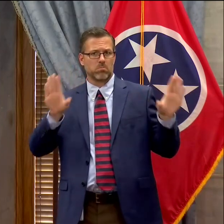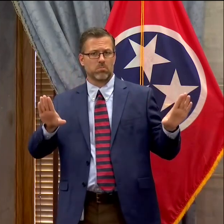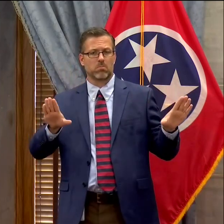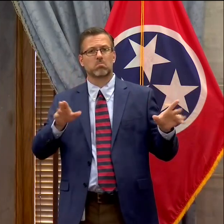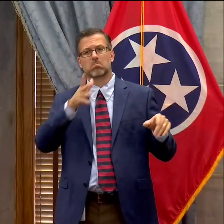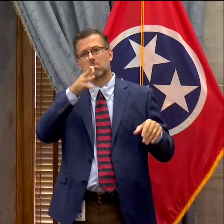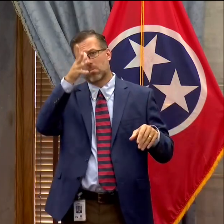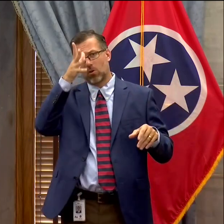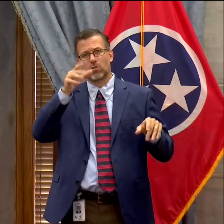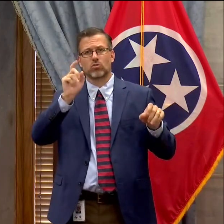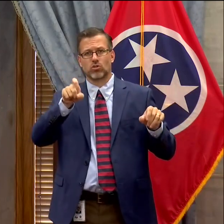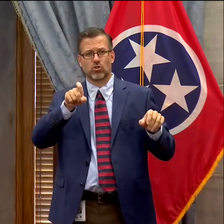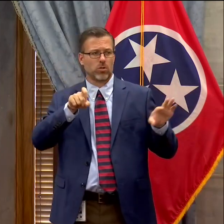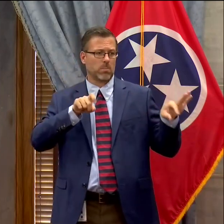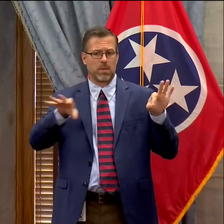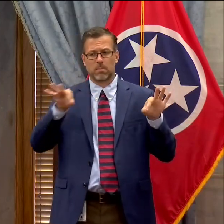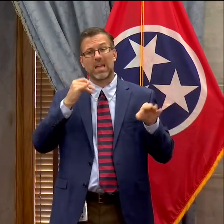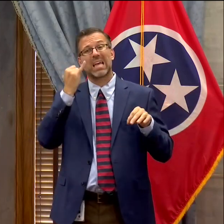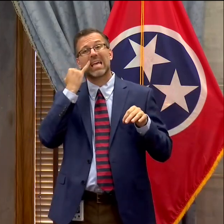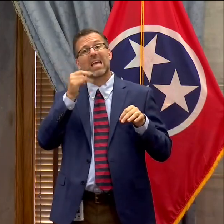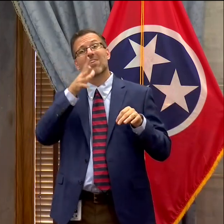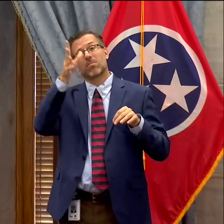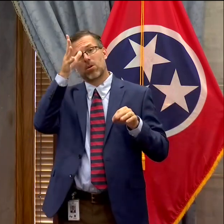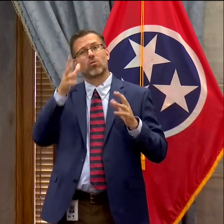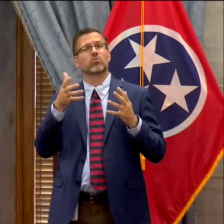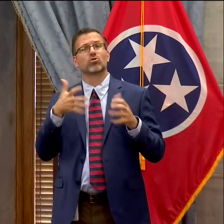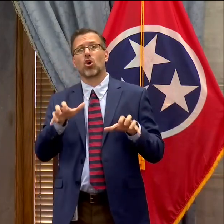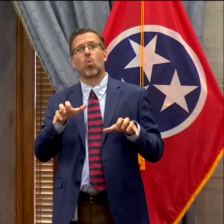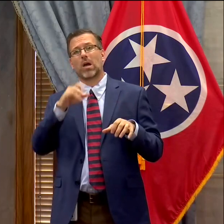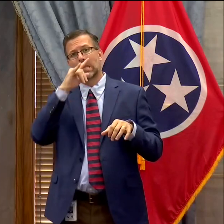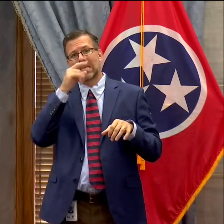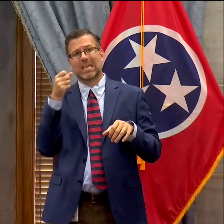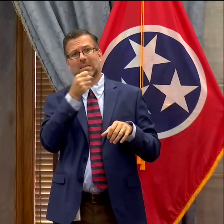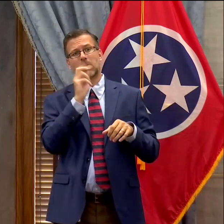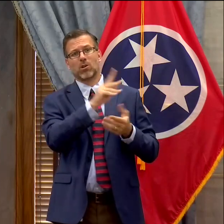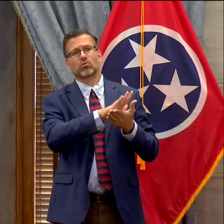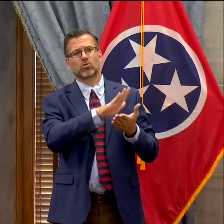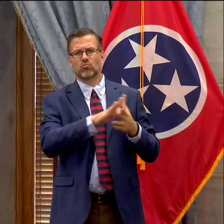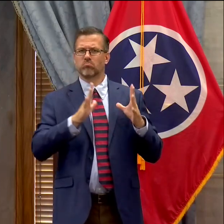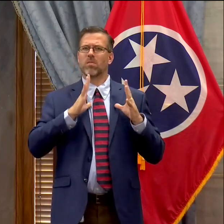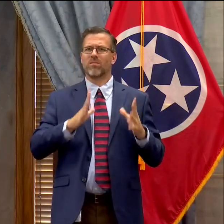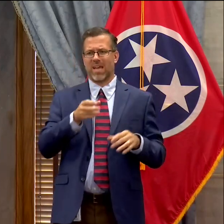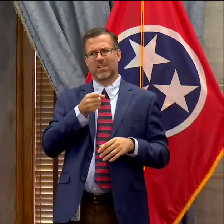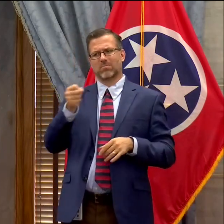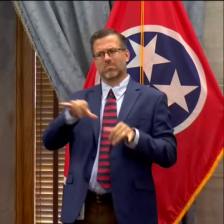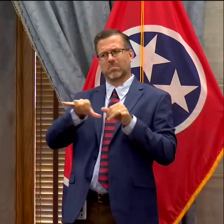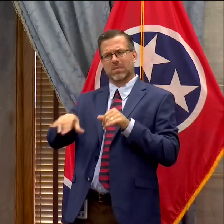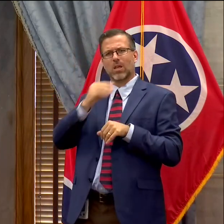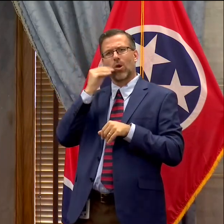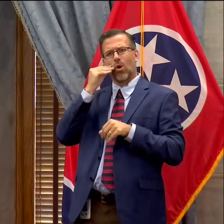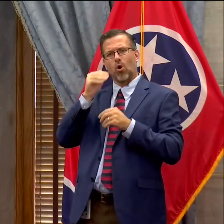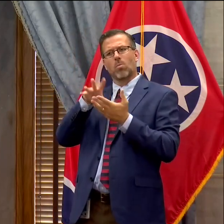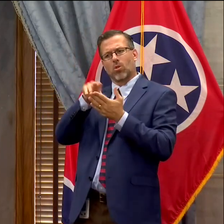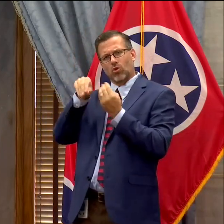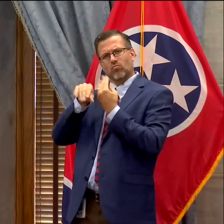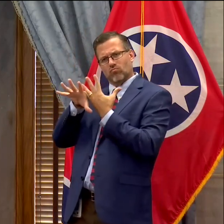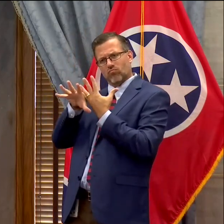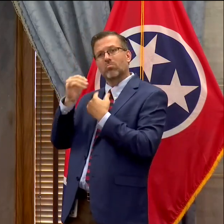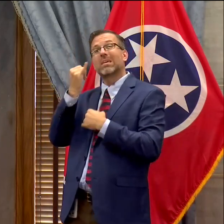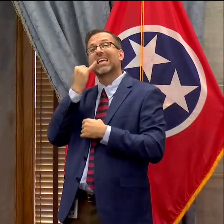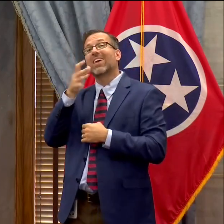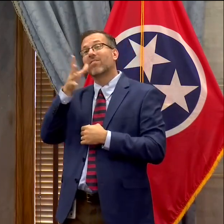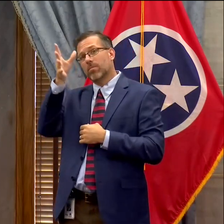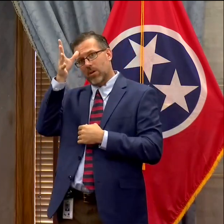either have their children learn remotely and every child has the opportunity to do that in the state of Tennessee if the parent chooses